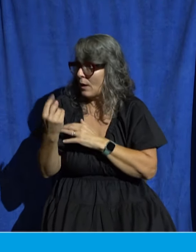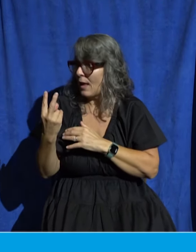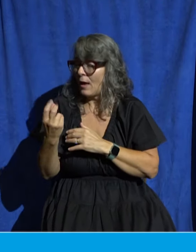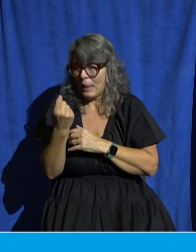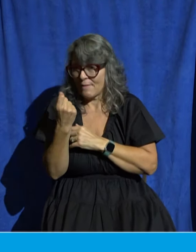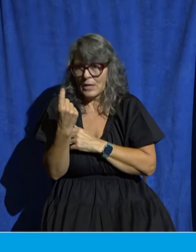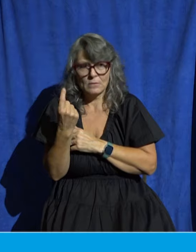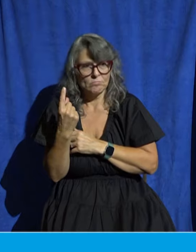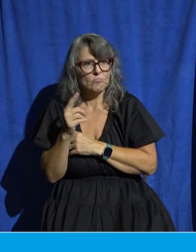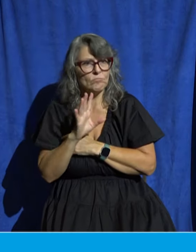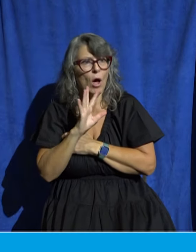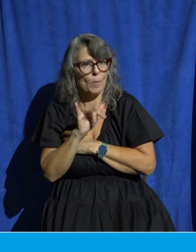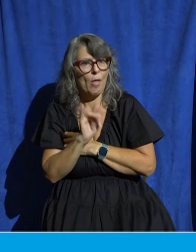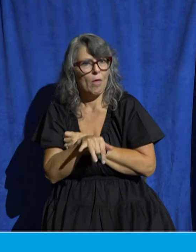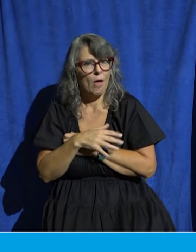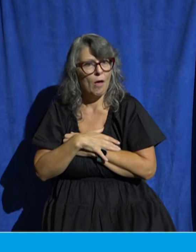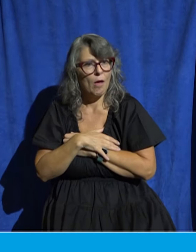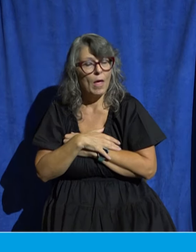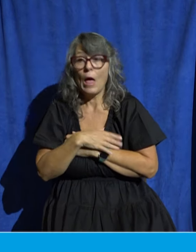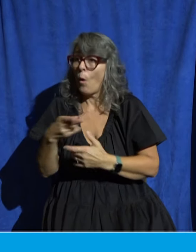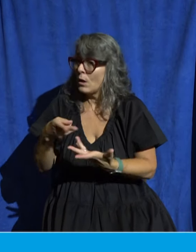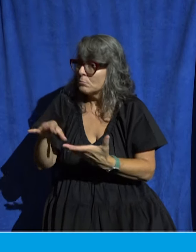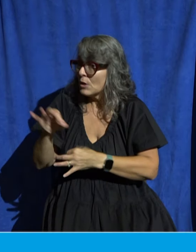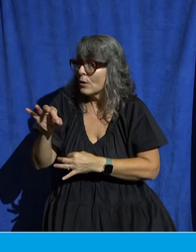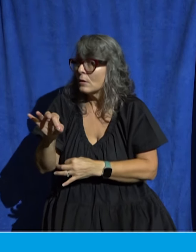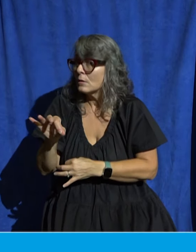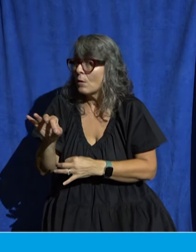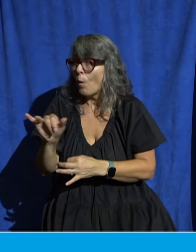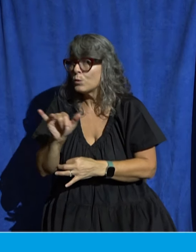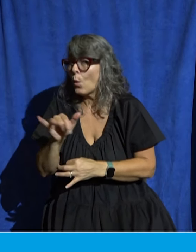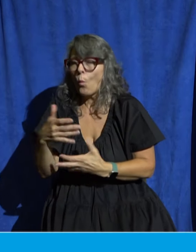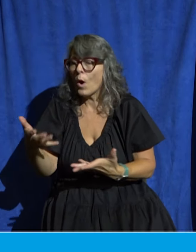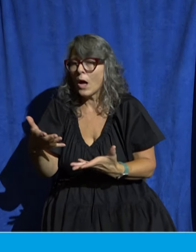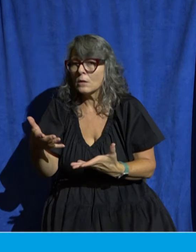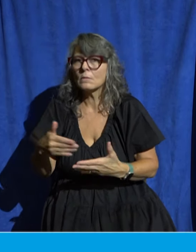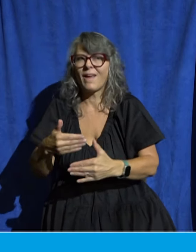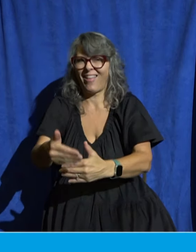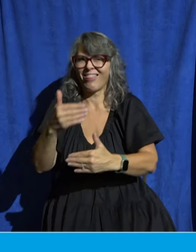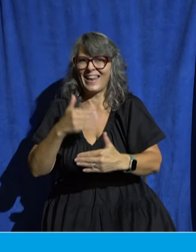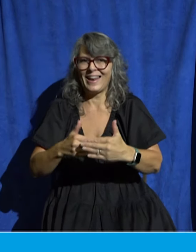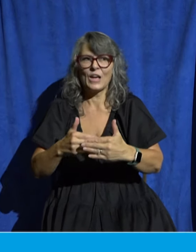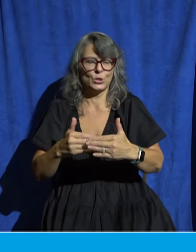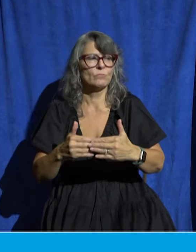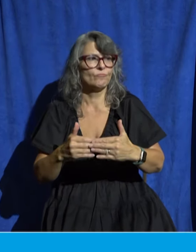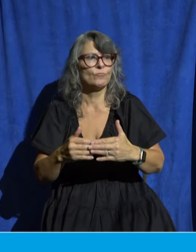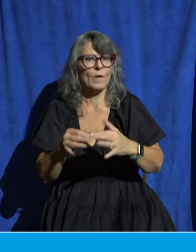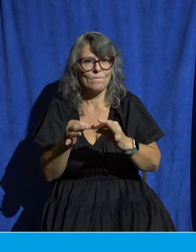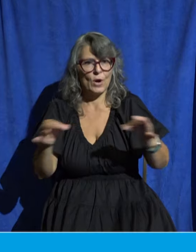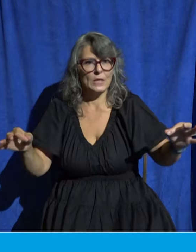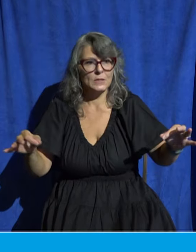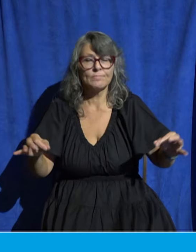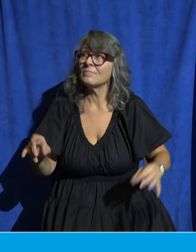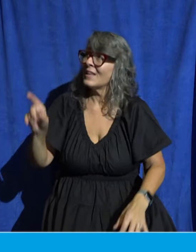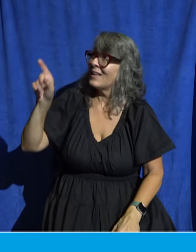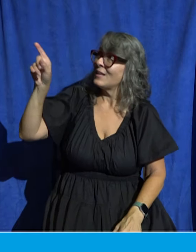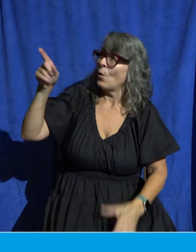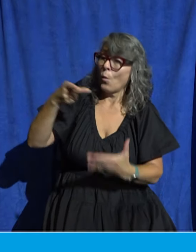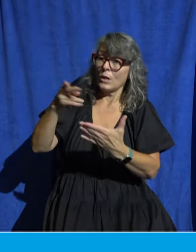But then the Holy Spirit also, this is the next phrase in our truth, equips every Christian with spiritual